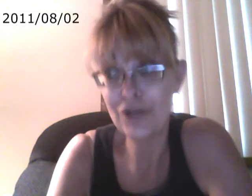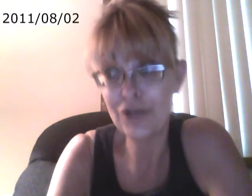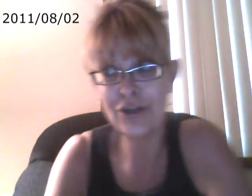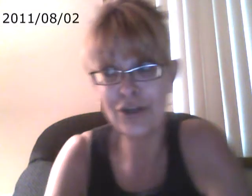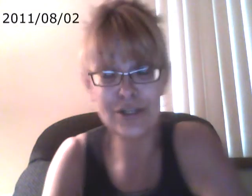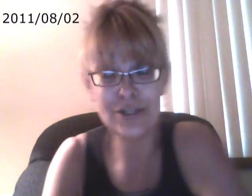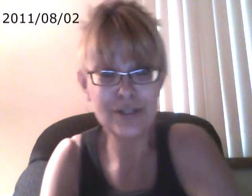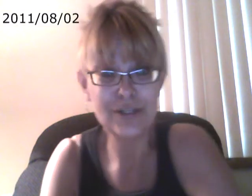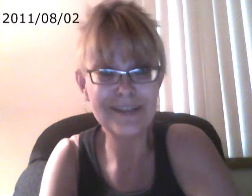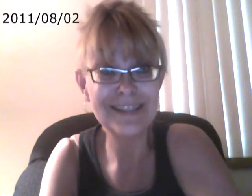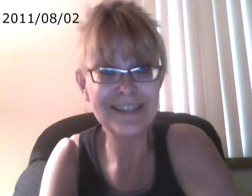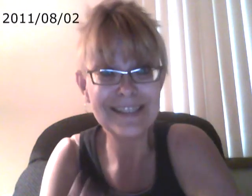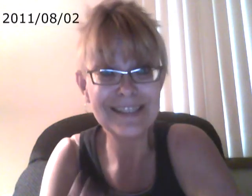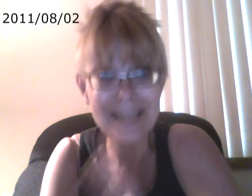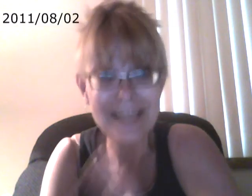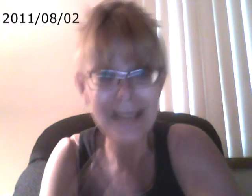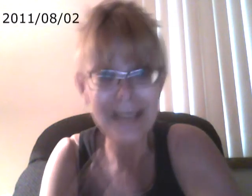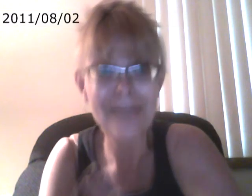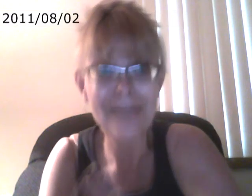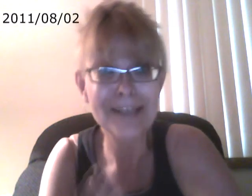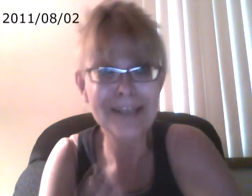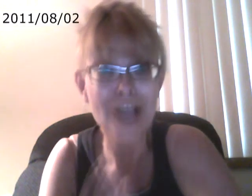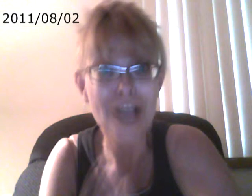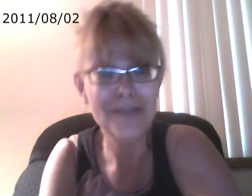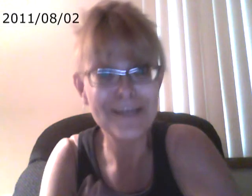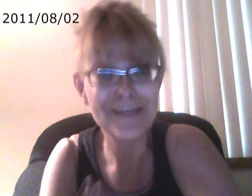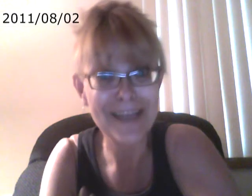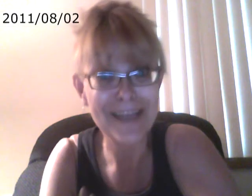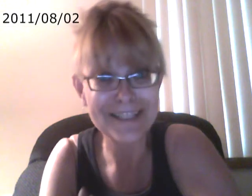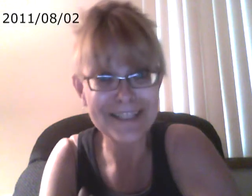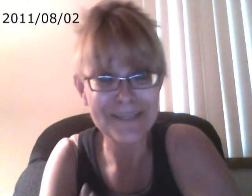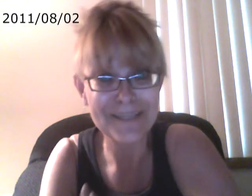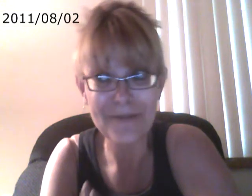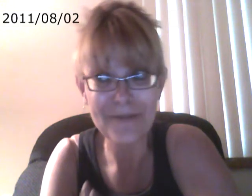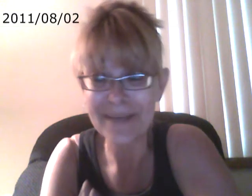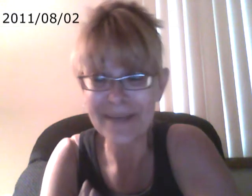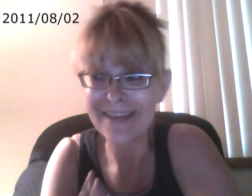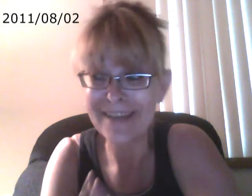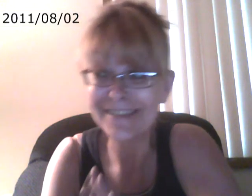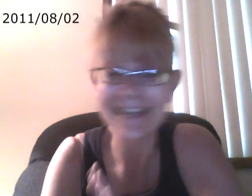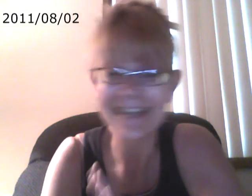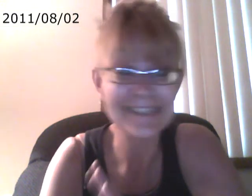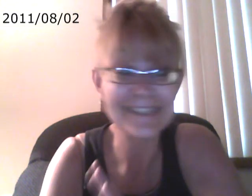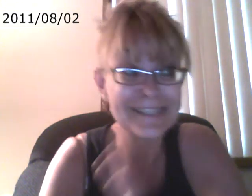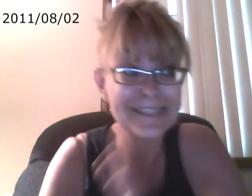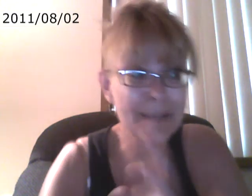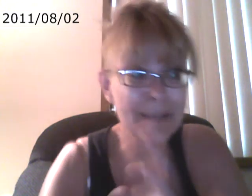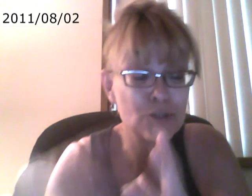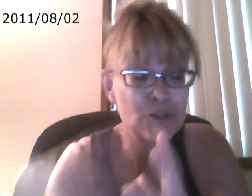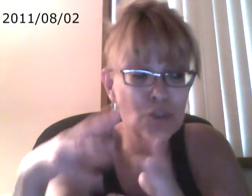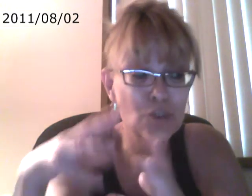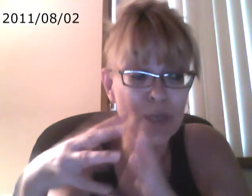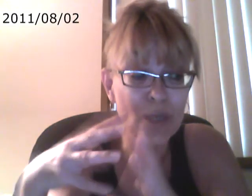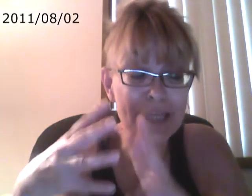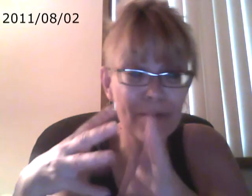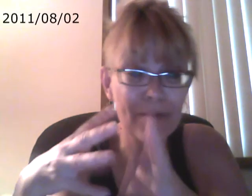taking advantage of the advantages of everybody else. Like it's, it's like joining that perfect